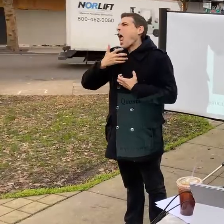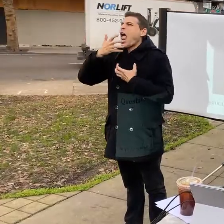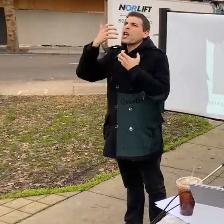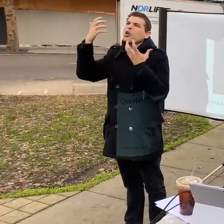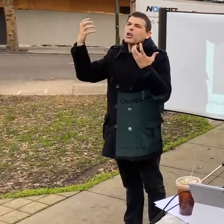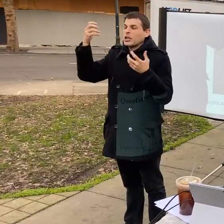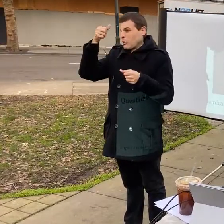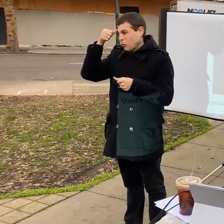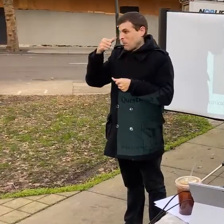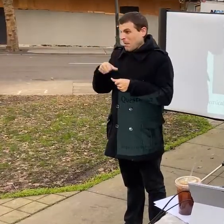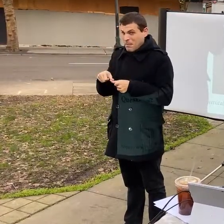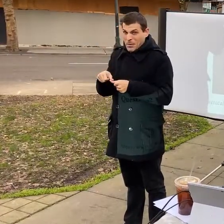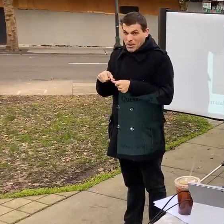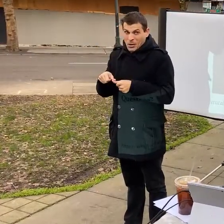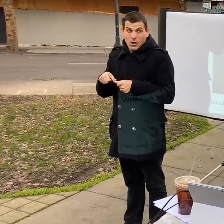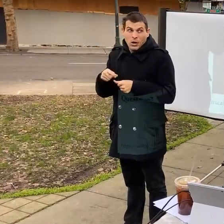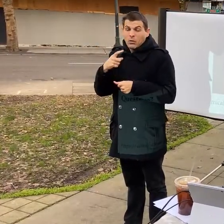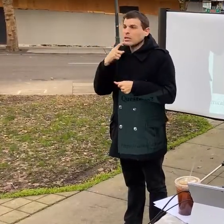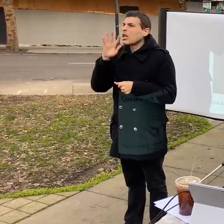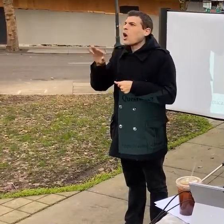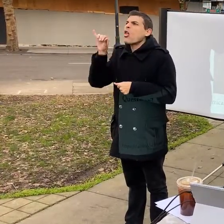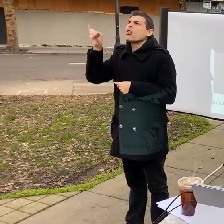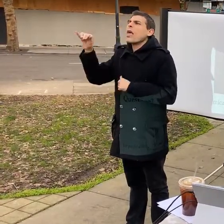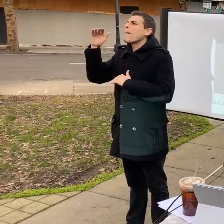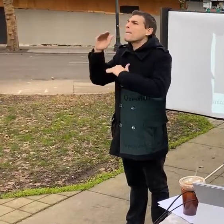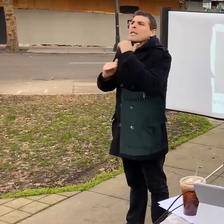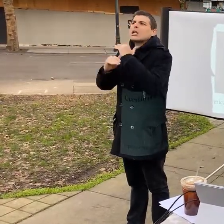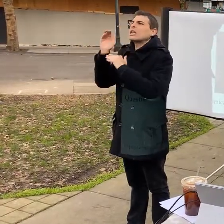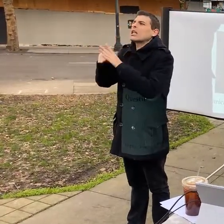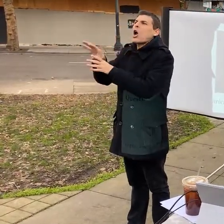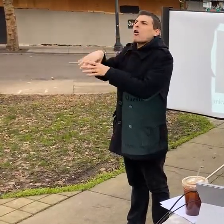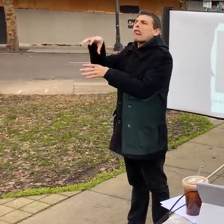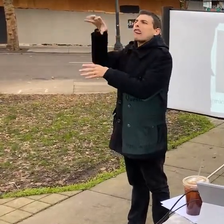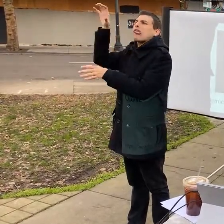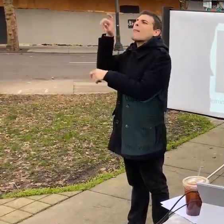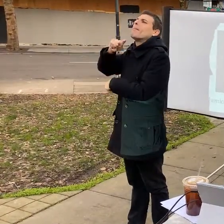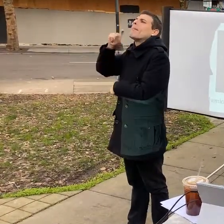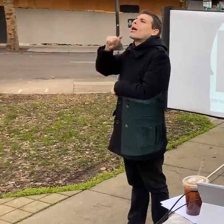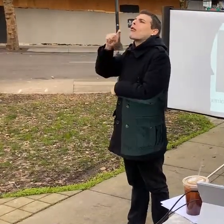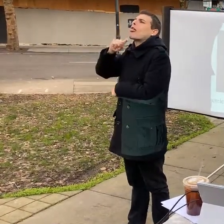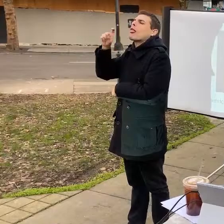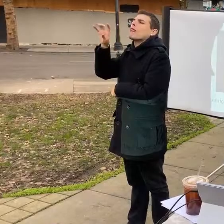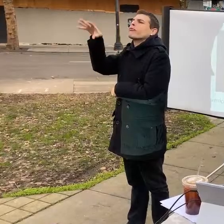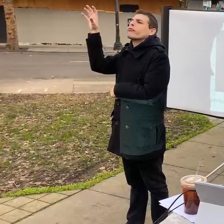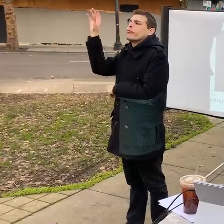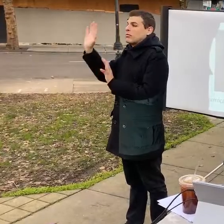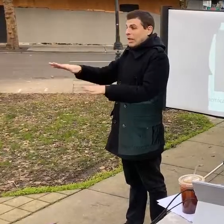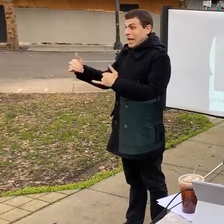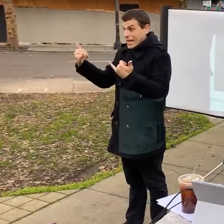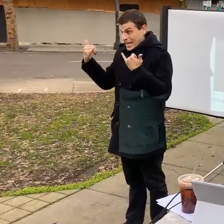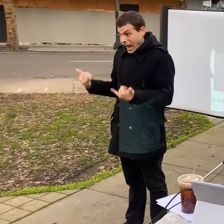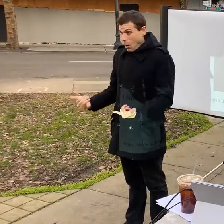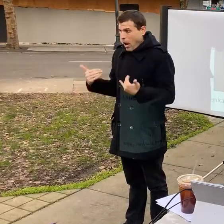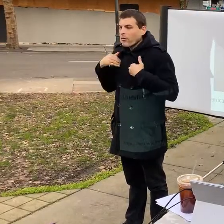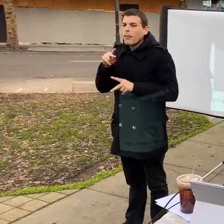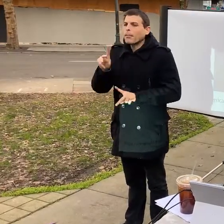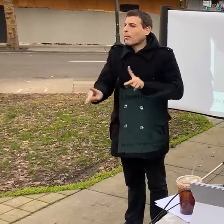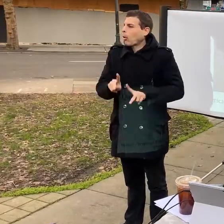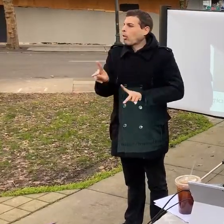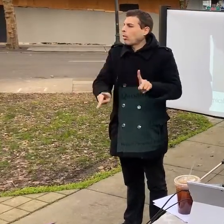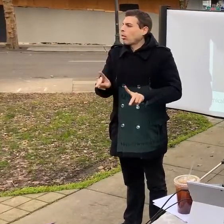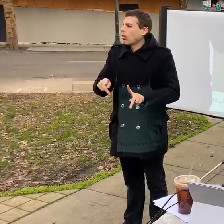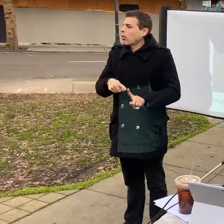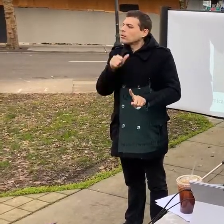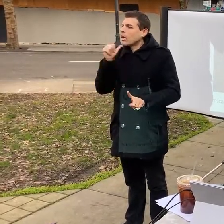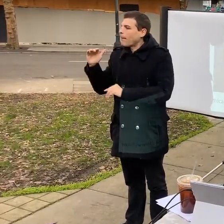facility that was spewing heavy metal dust right now we have a couple of agencies that are throwing heavy metals everywhere